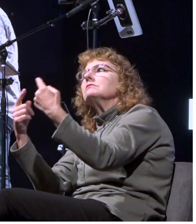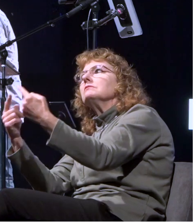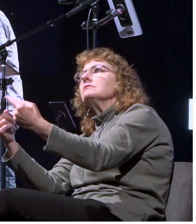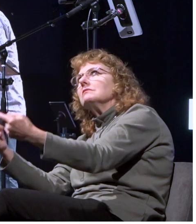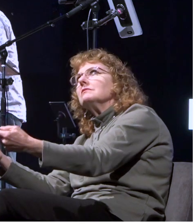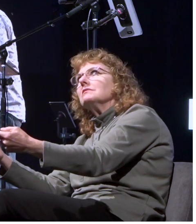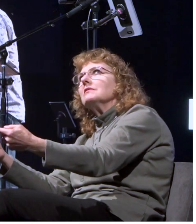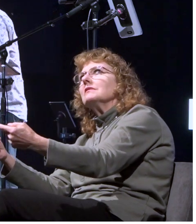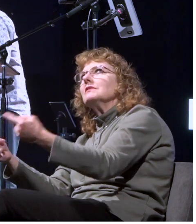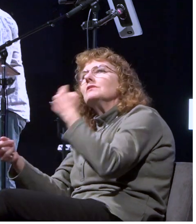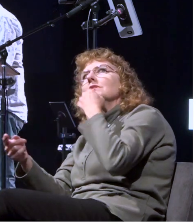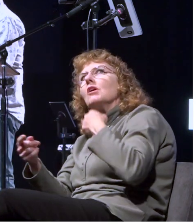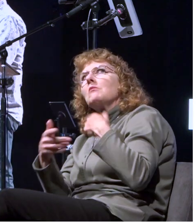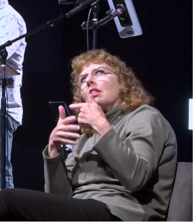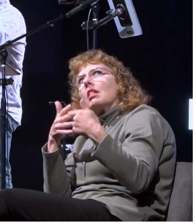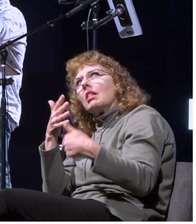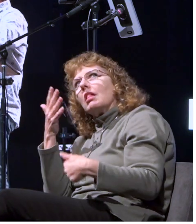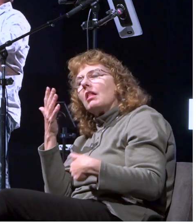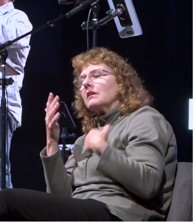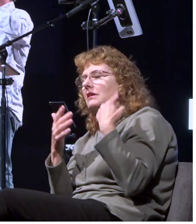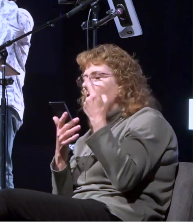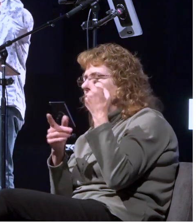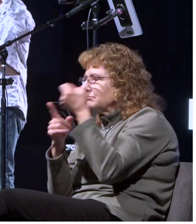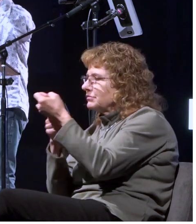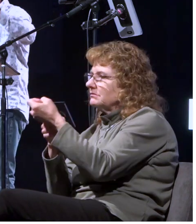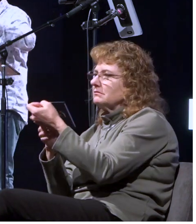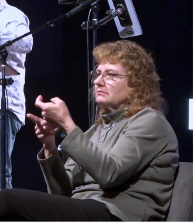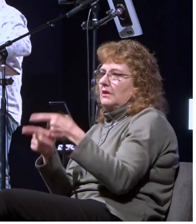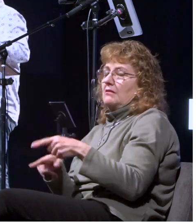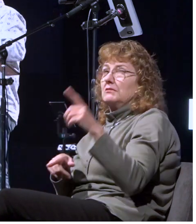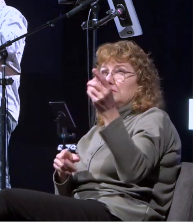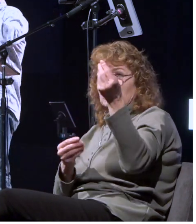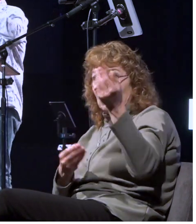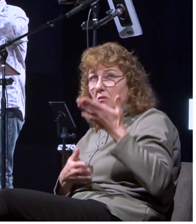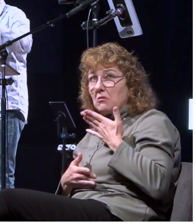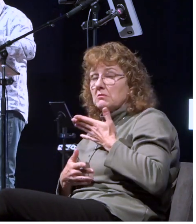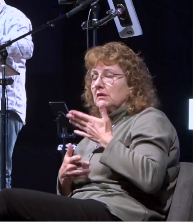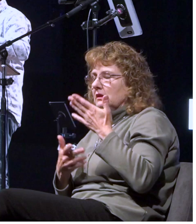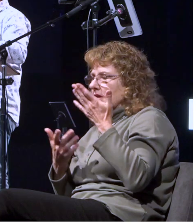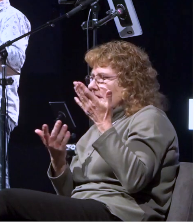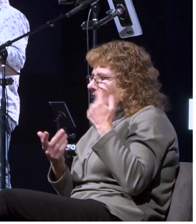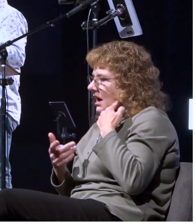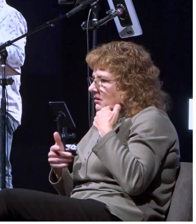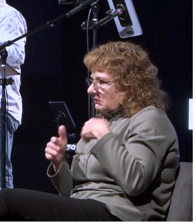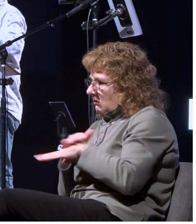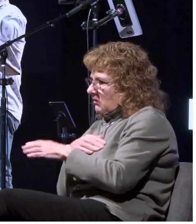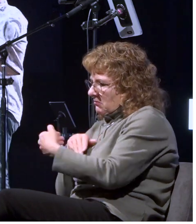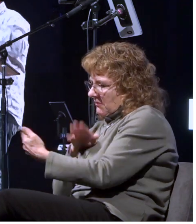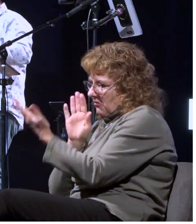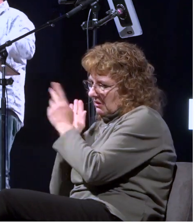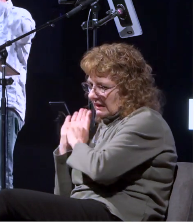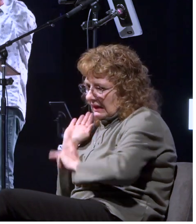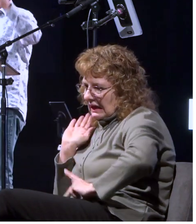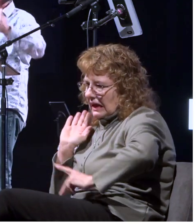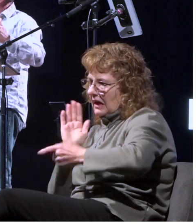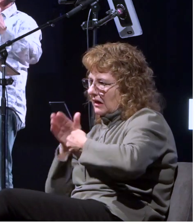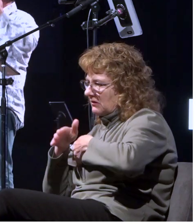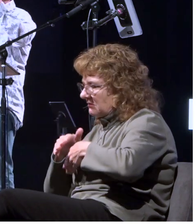gentiles and god said that paul would appear before kings and before rulers and what happened he appeared before kings